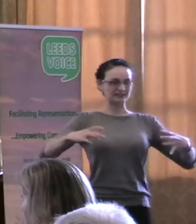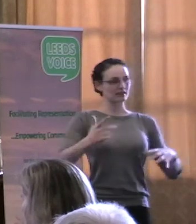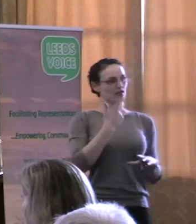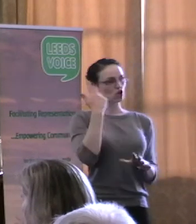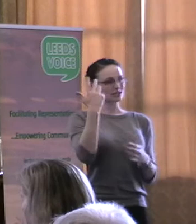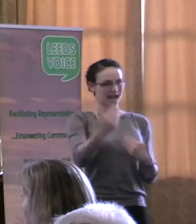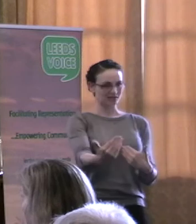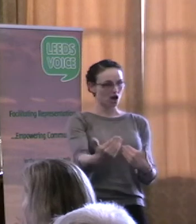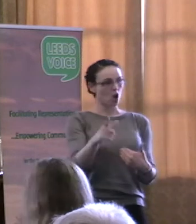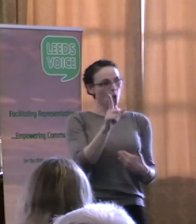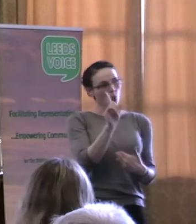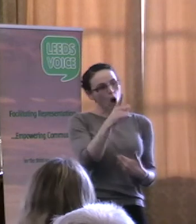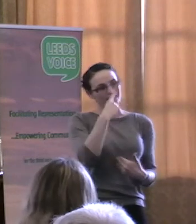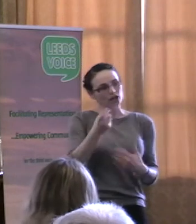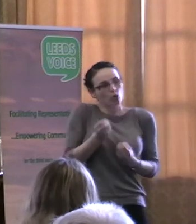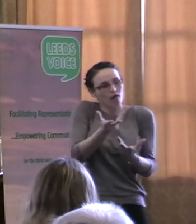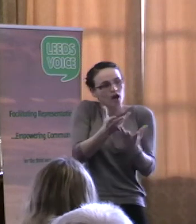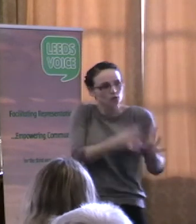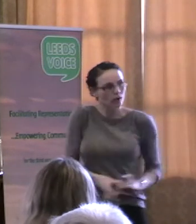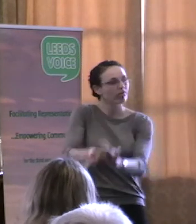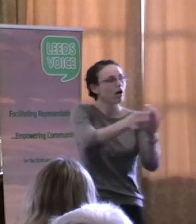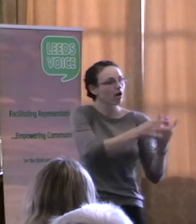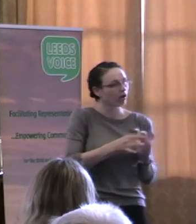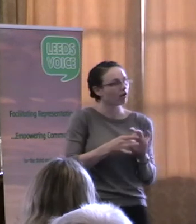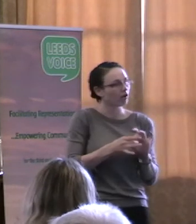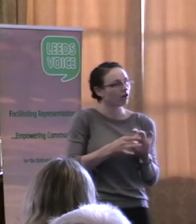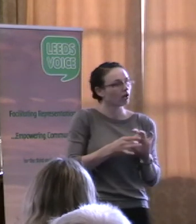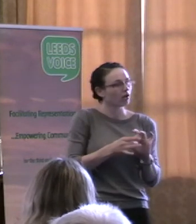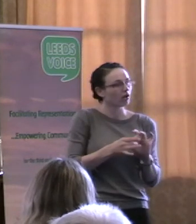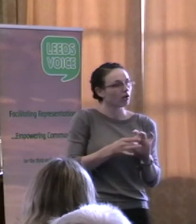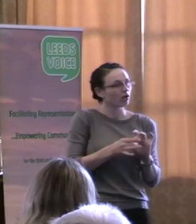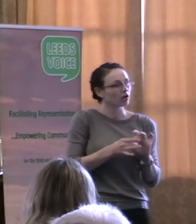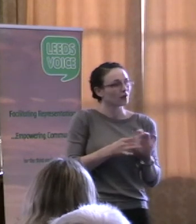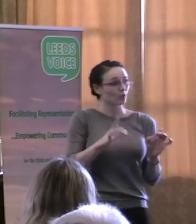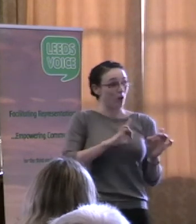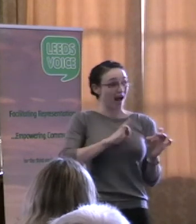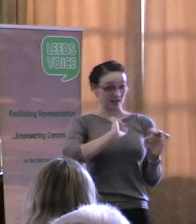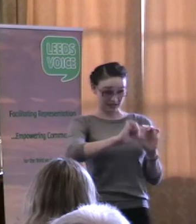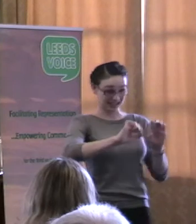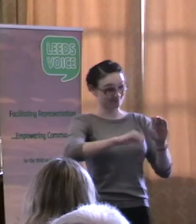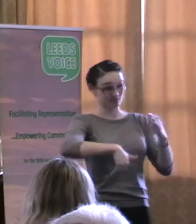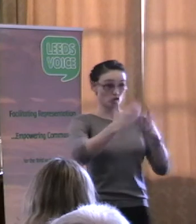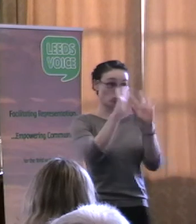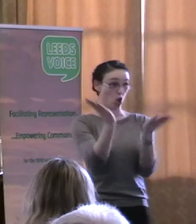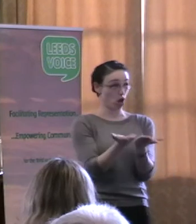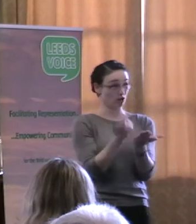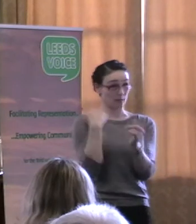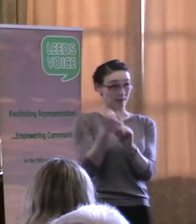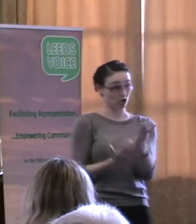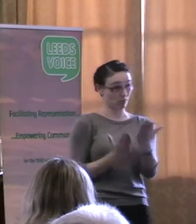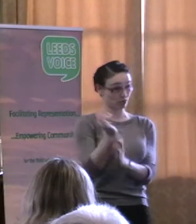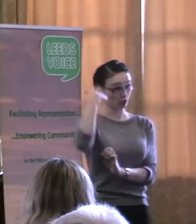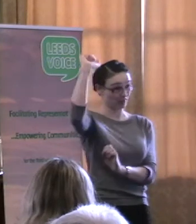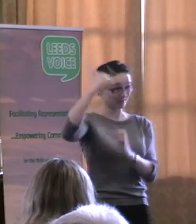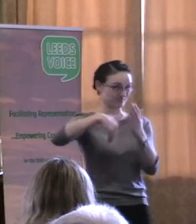in the new world, which is backed by a new government philosophy, which I haven't got time to go into